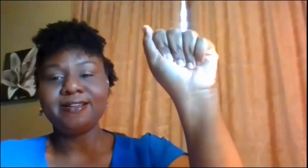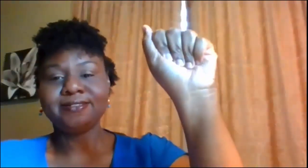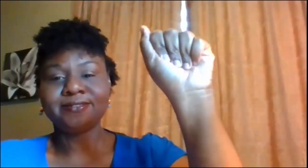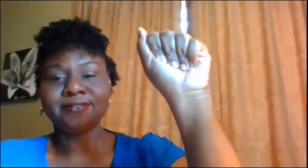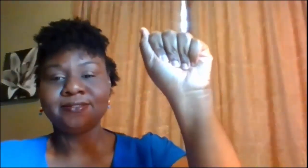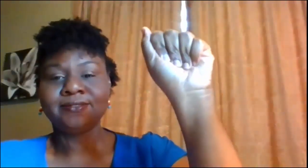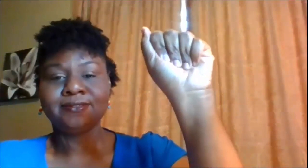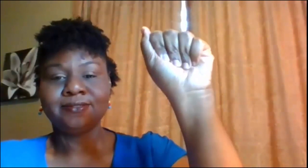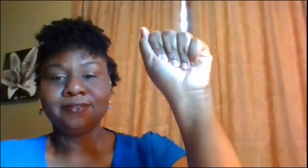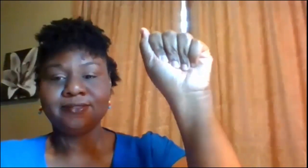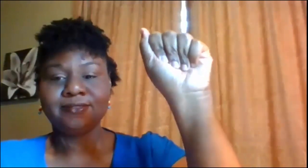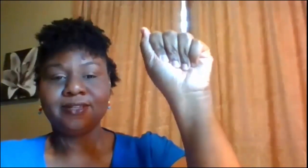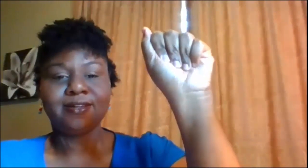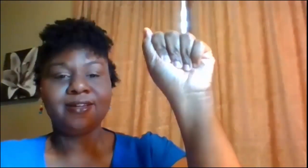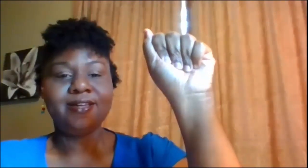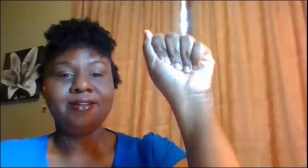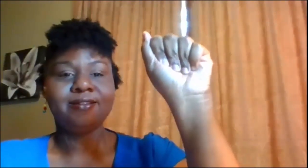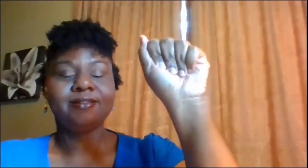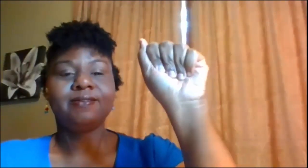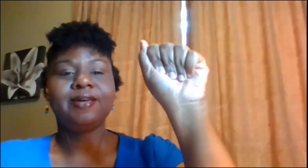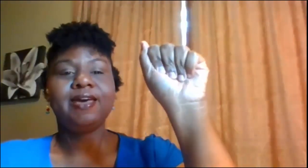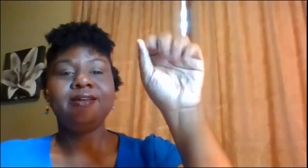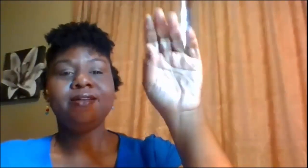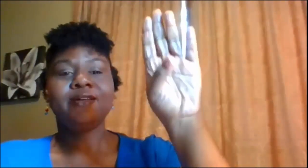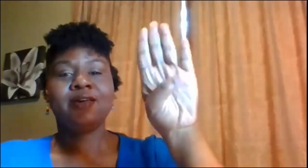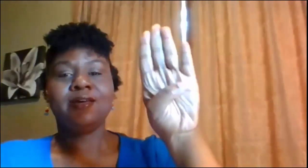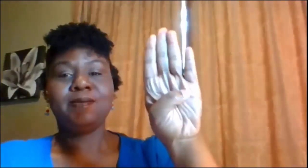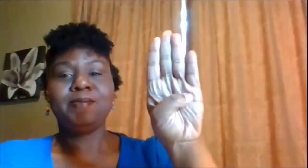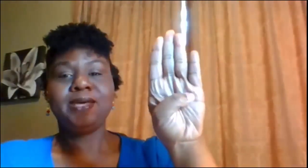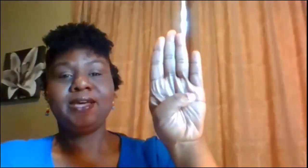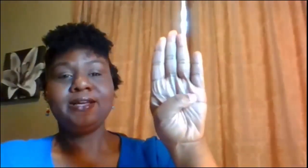good okay B